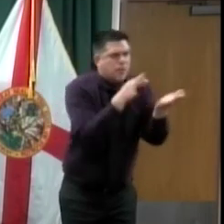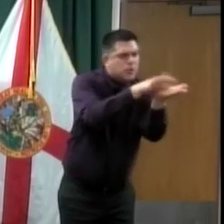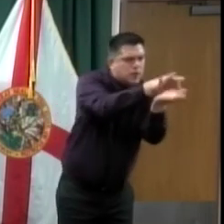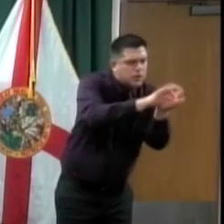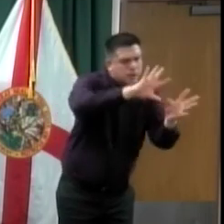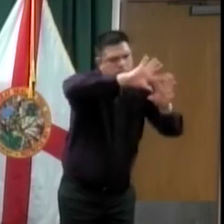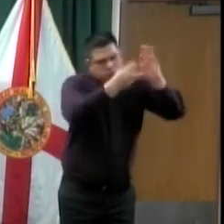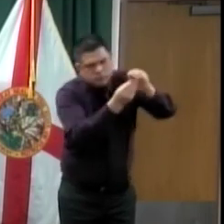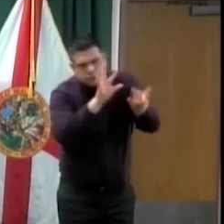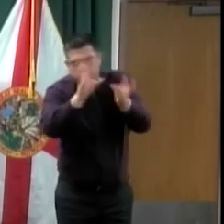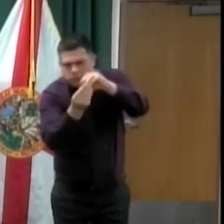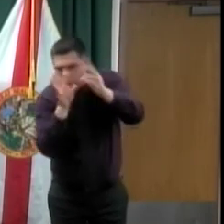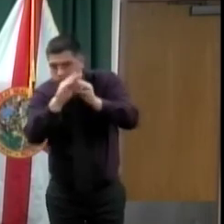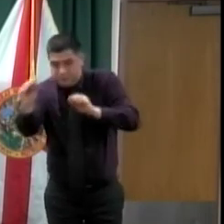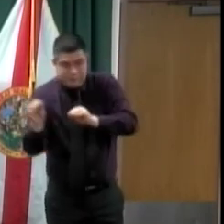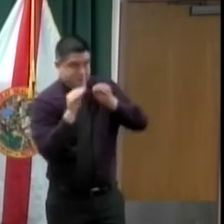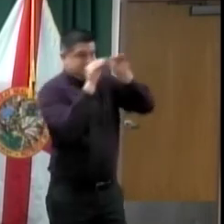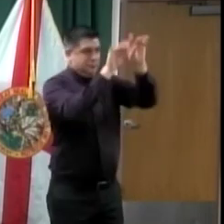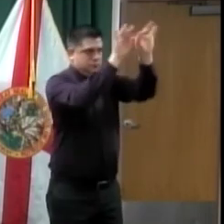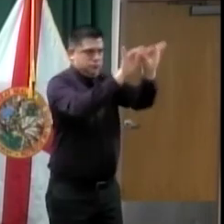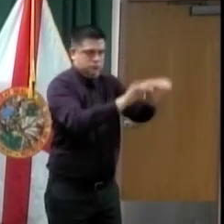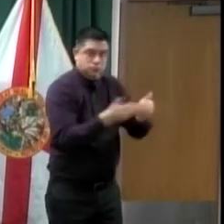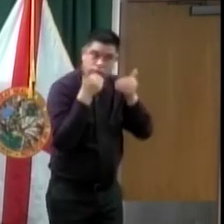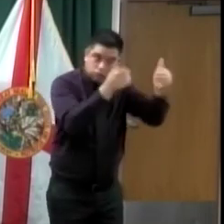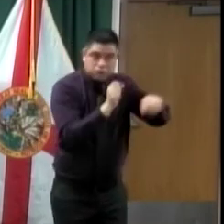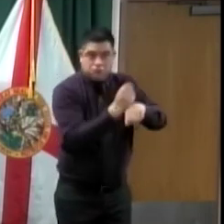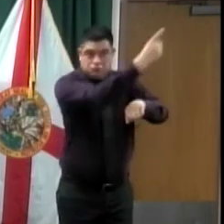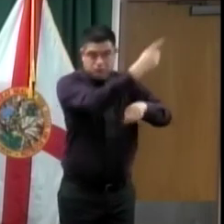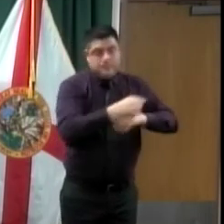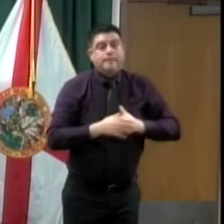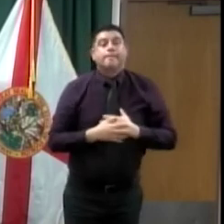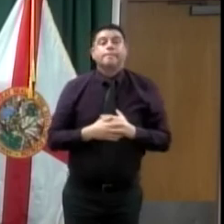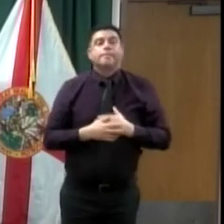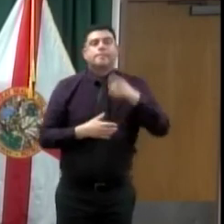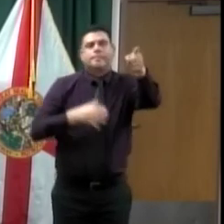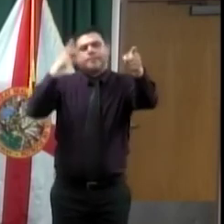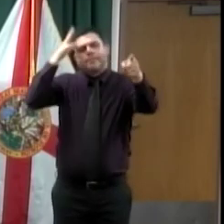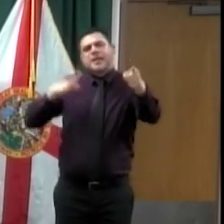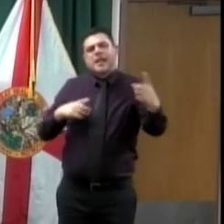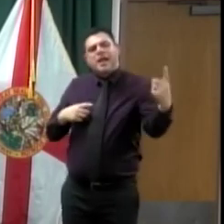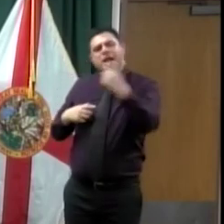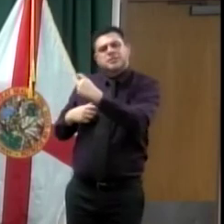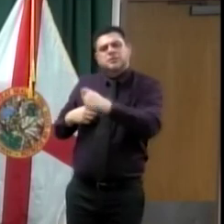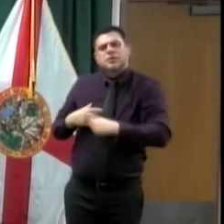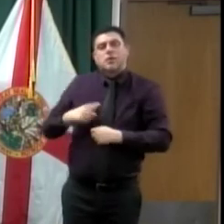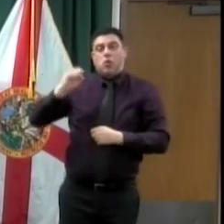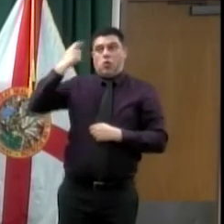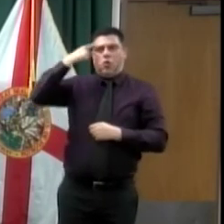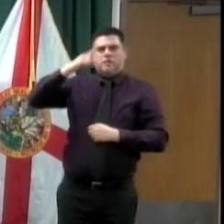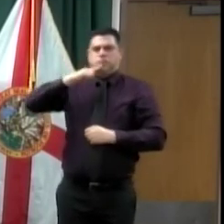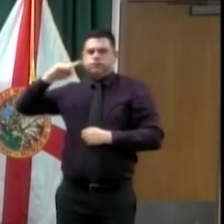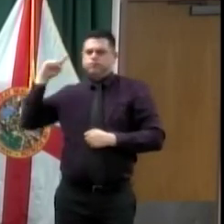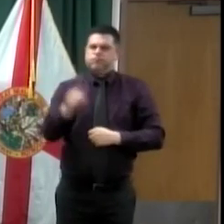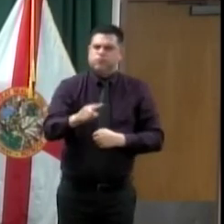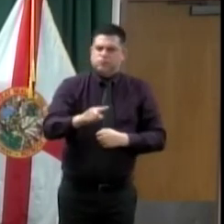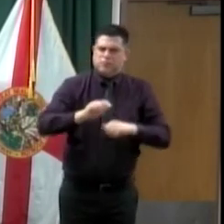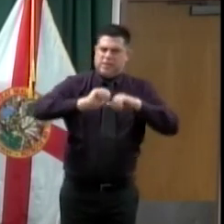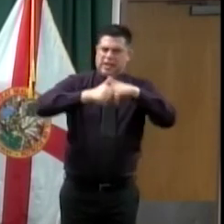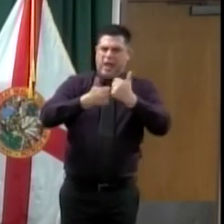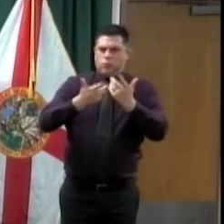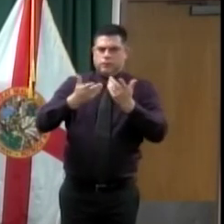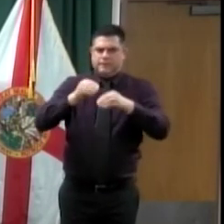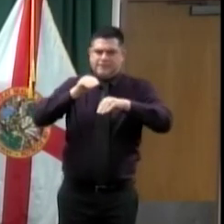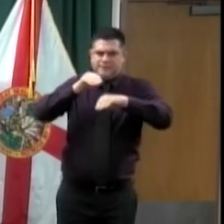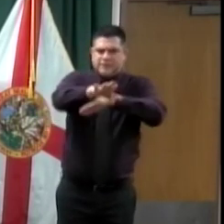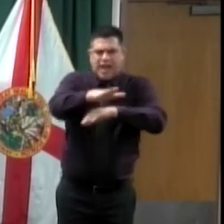safer at home order, what does that mean for the county? Well what that means for the county, it means a couple things. I think a lot of us will be